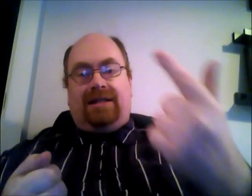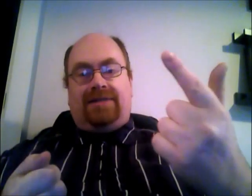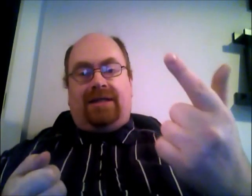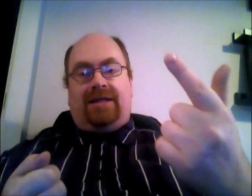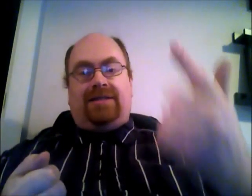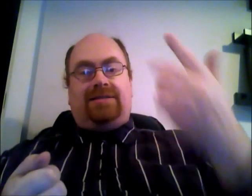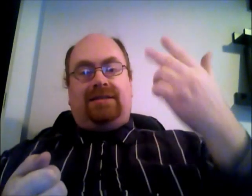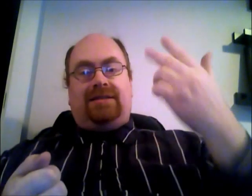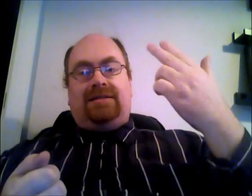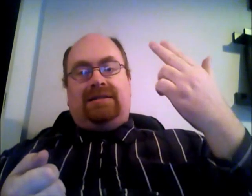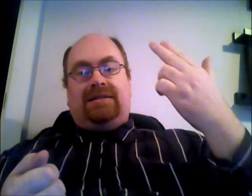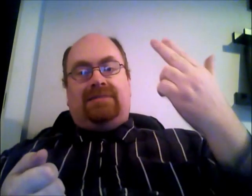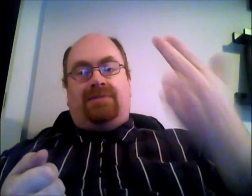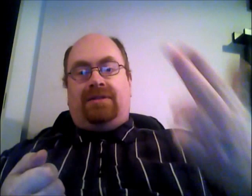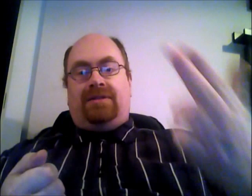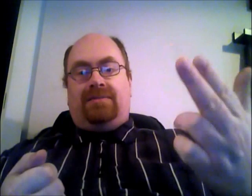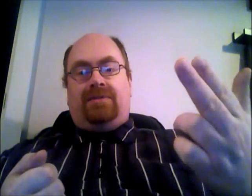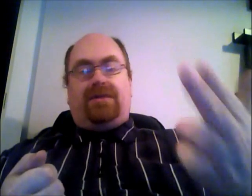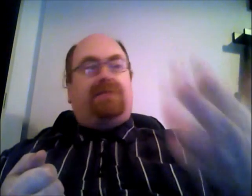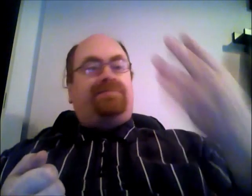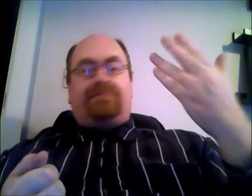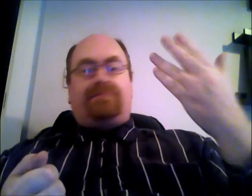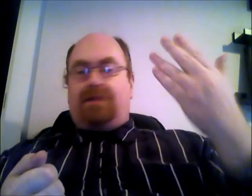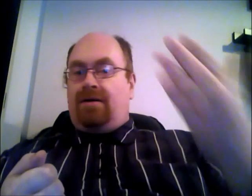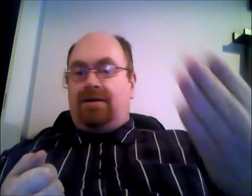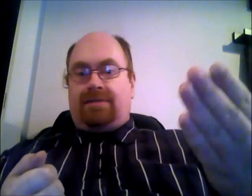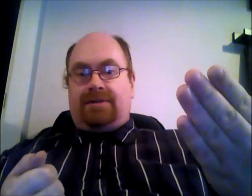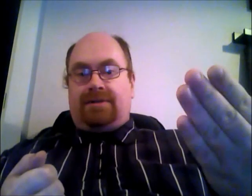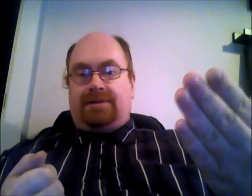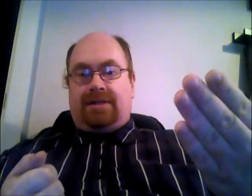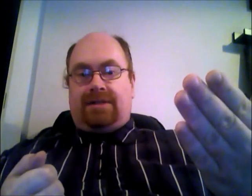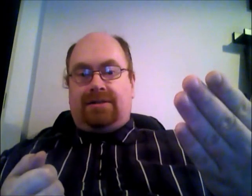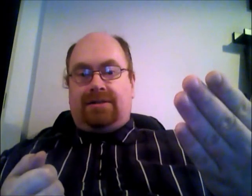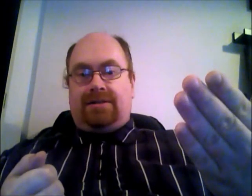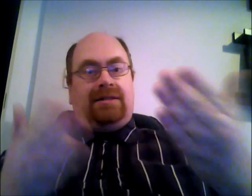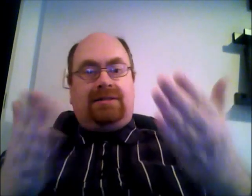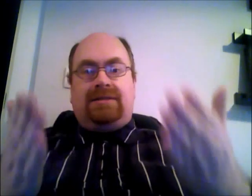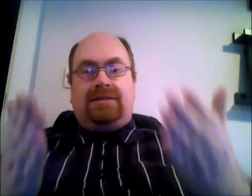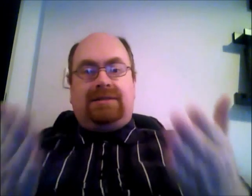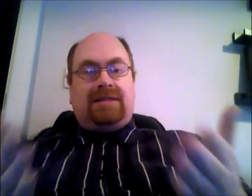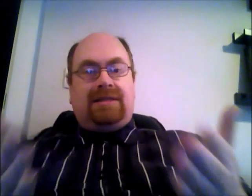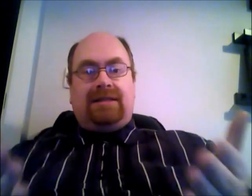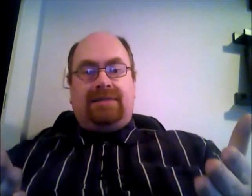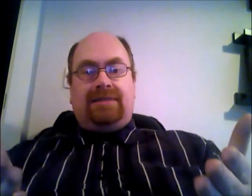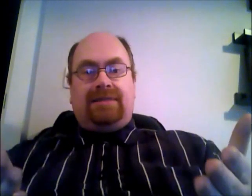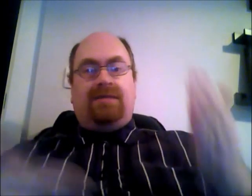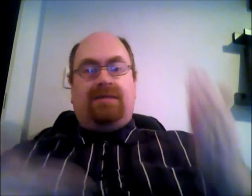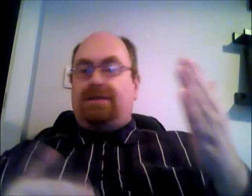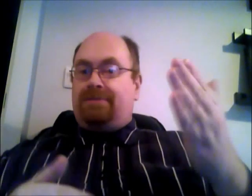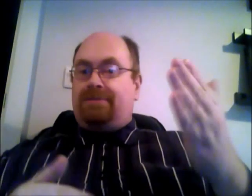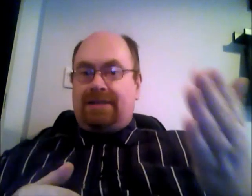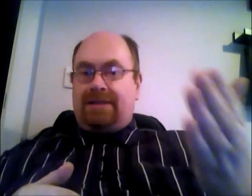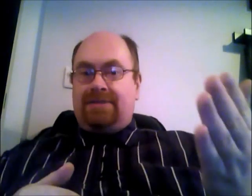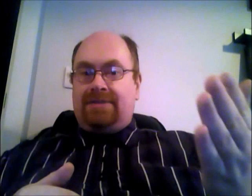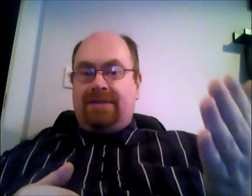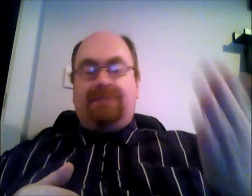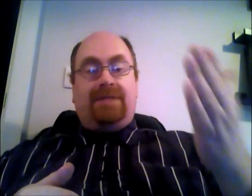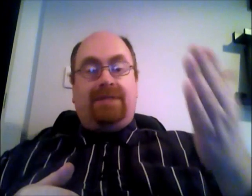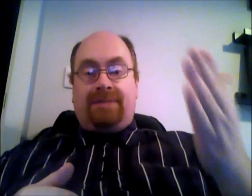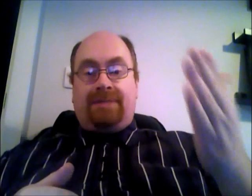ireland board limona all of them can do that it's exactly the same thing what's preventing them doing it because people